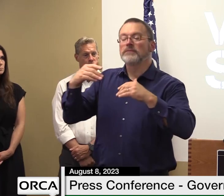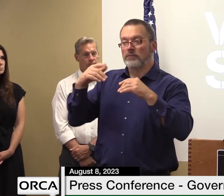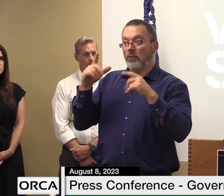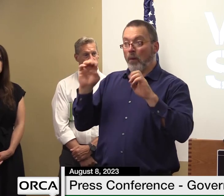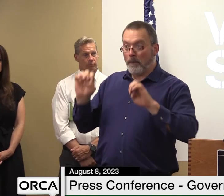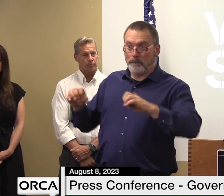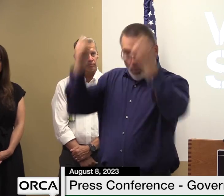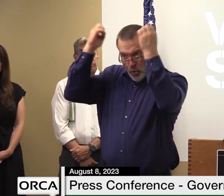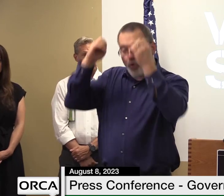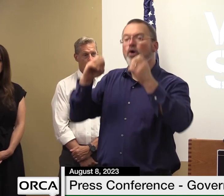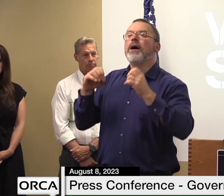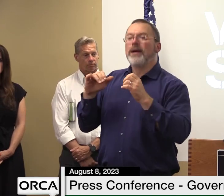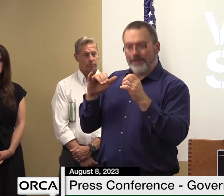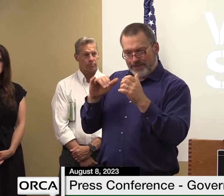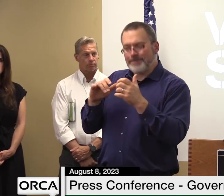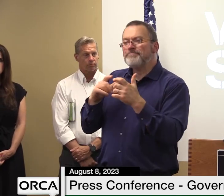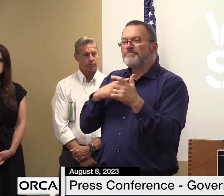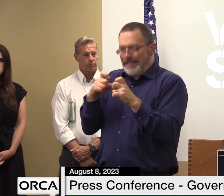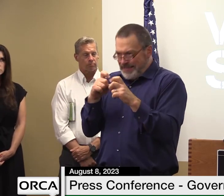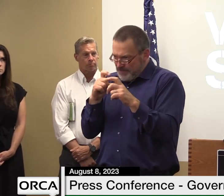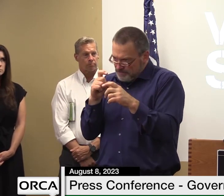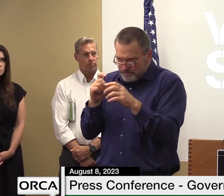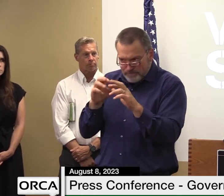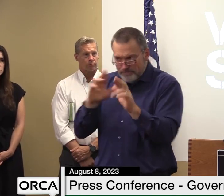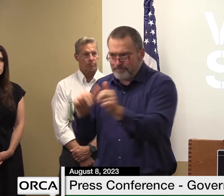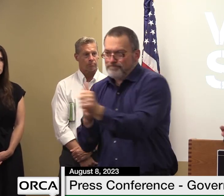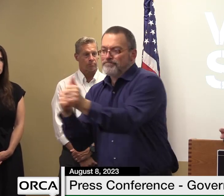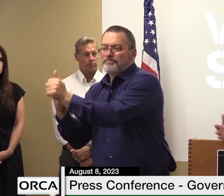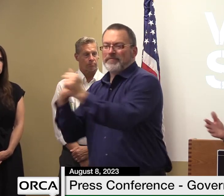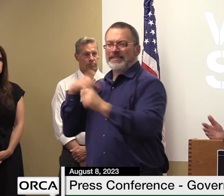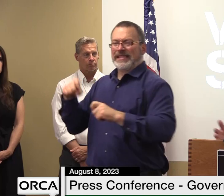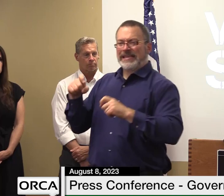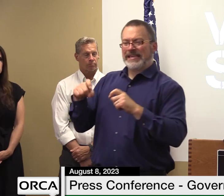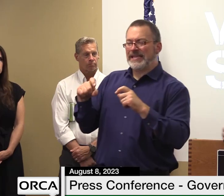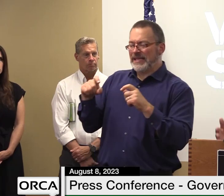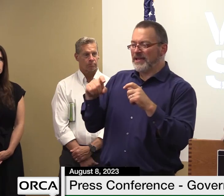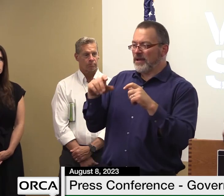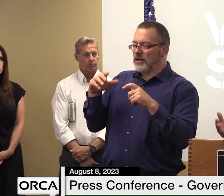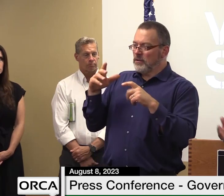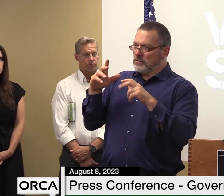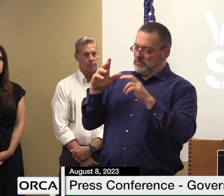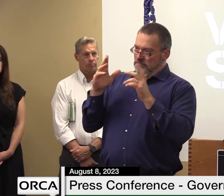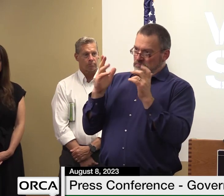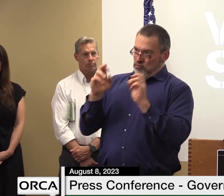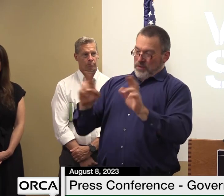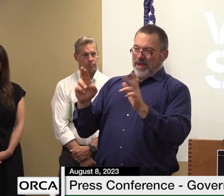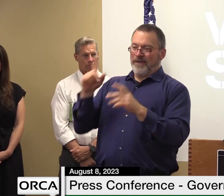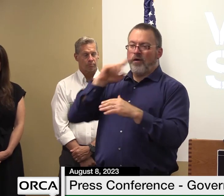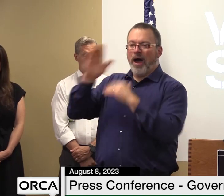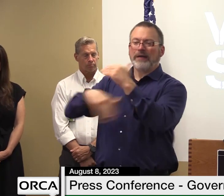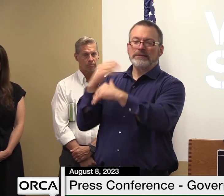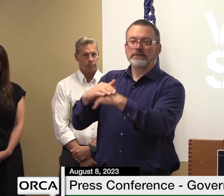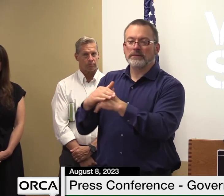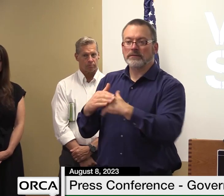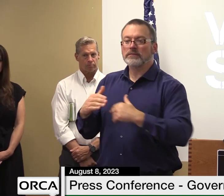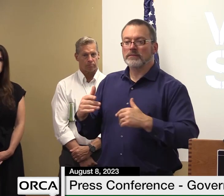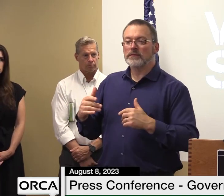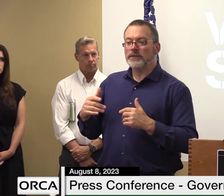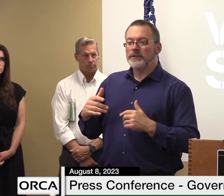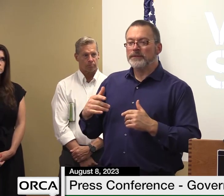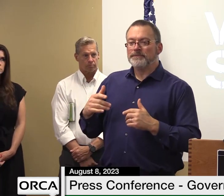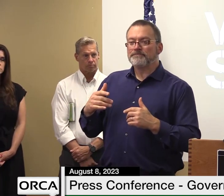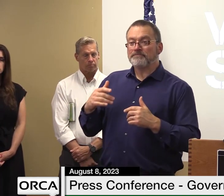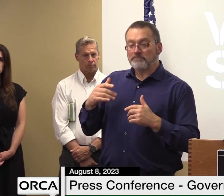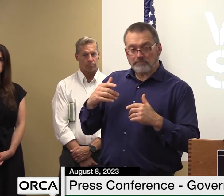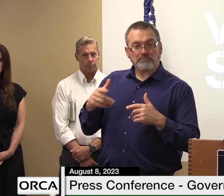emergency every single day you're going to have to have a plan because there are many weeks and months where we don't have anything and that would be a